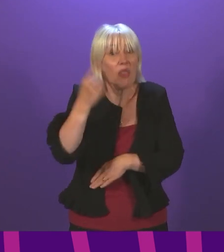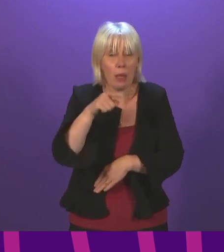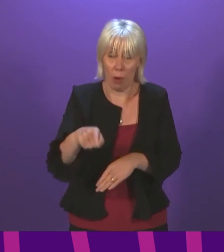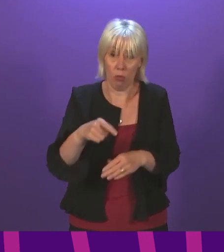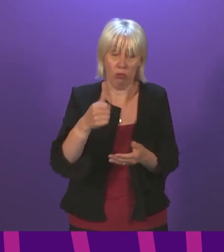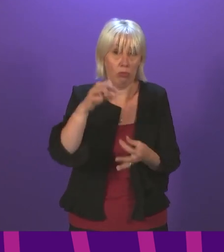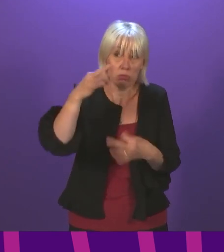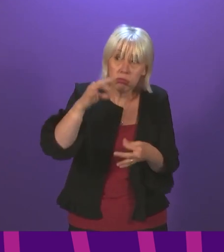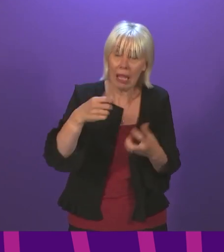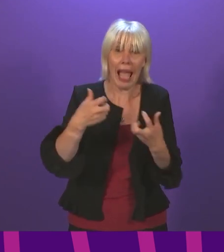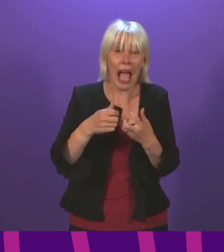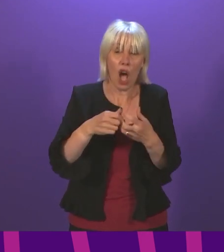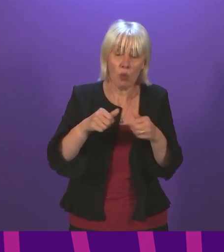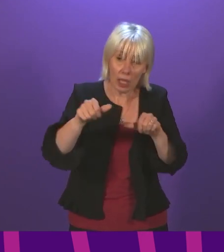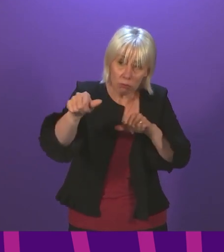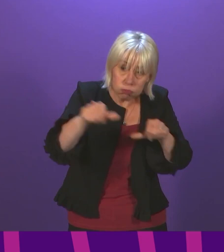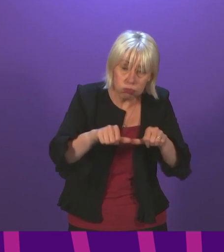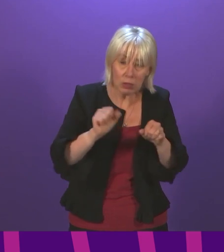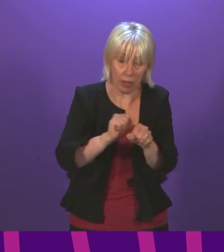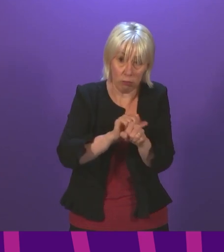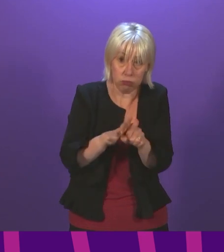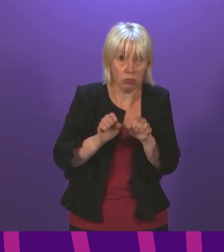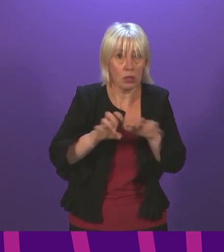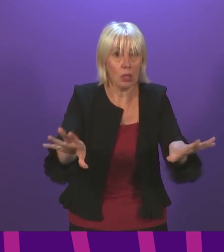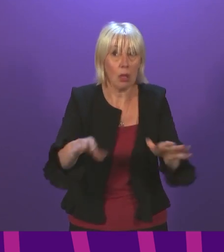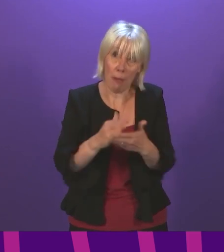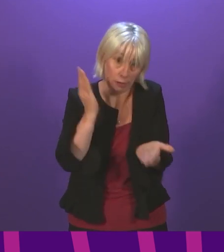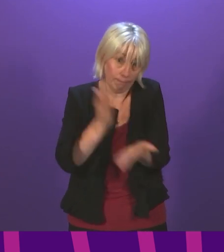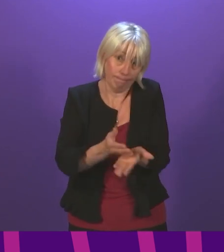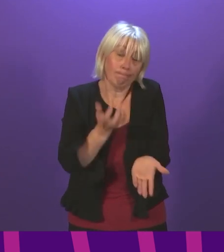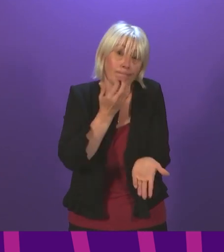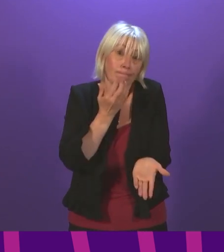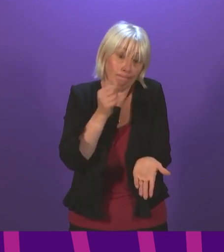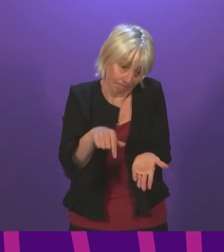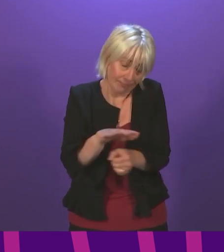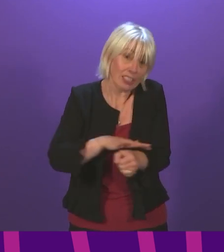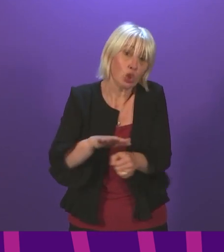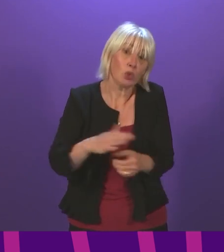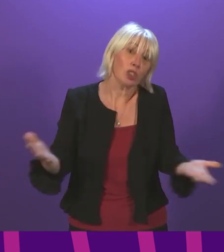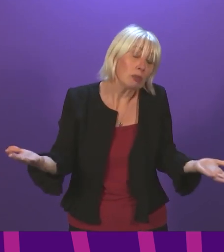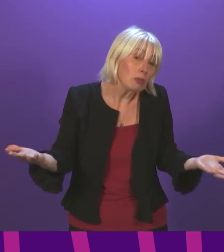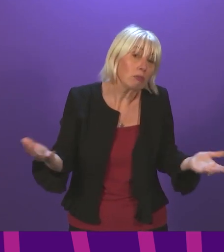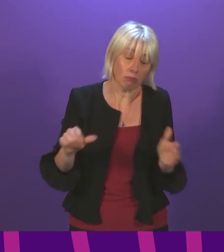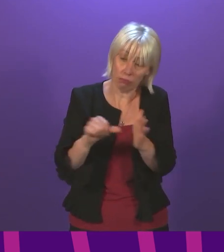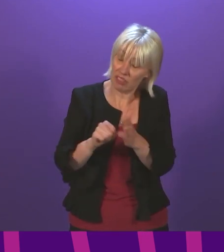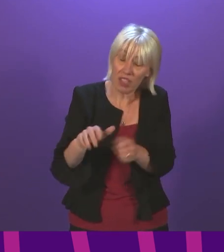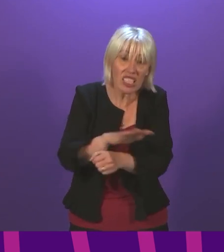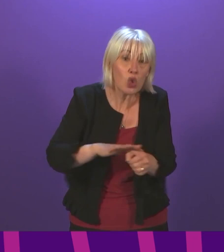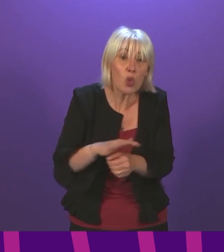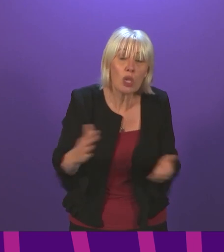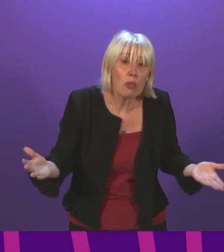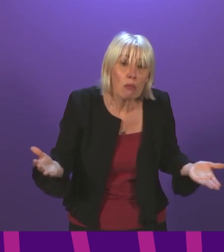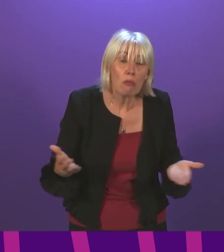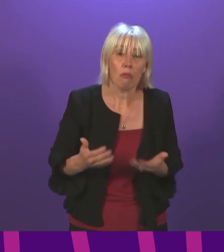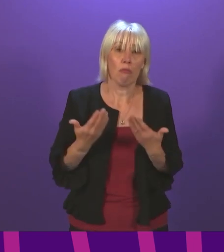try to constrain the spread of an infectious virus. But we are in this situation. It is a very difficult situation, particularly